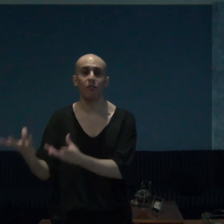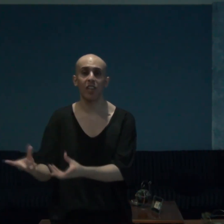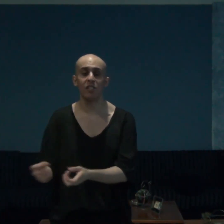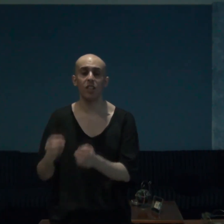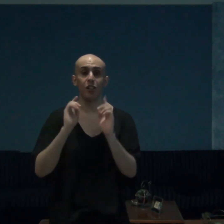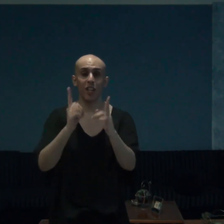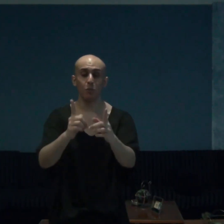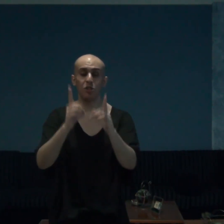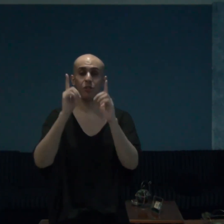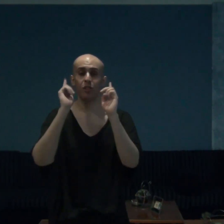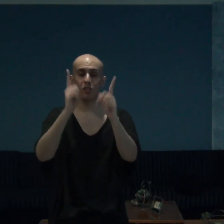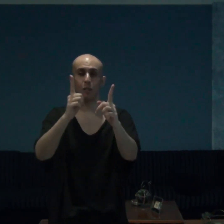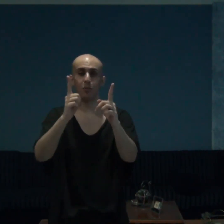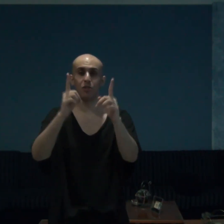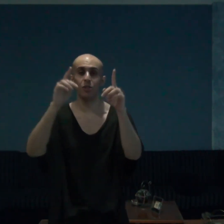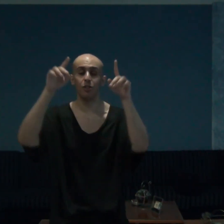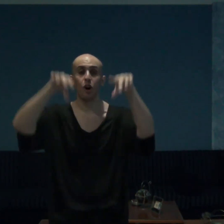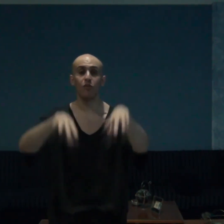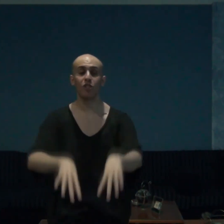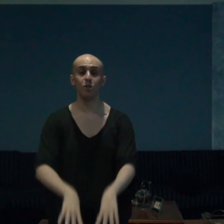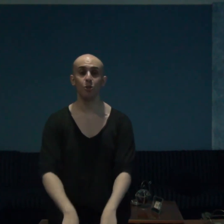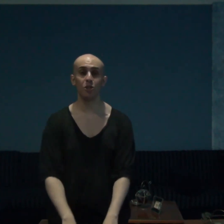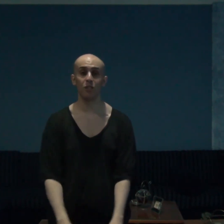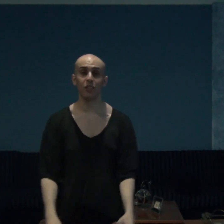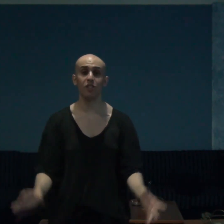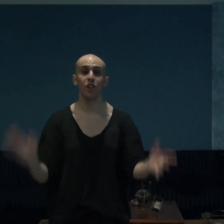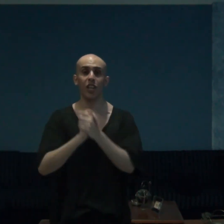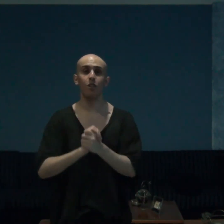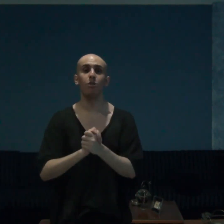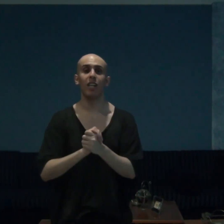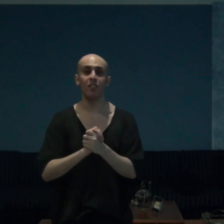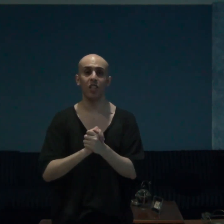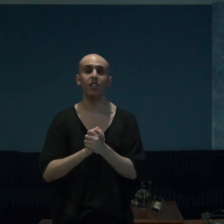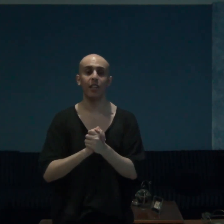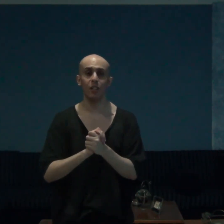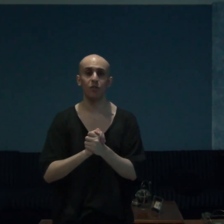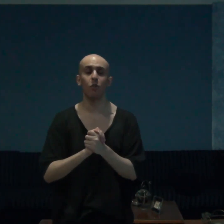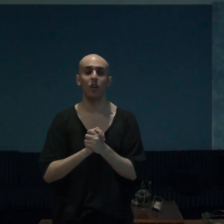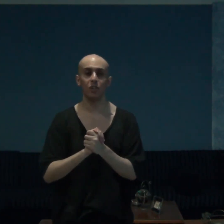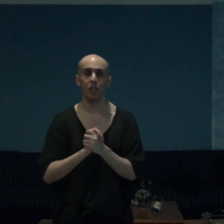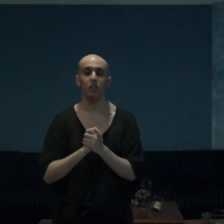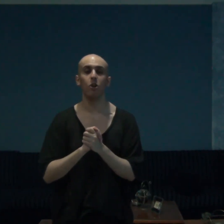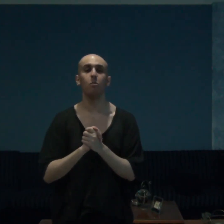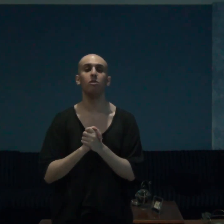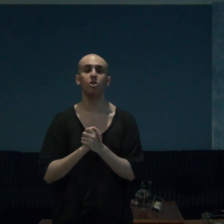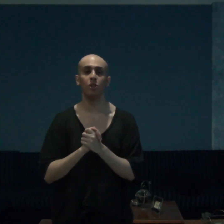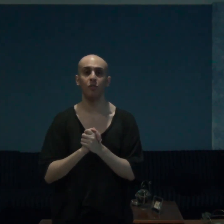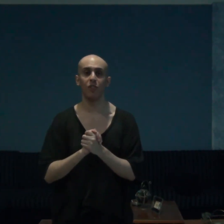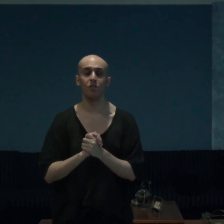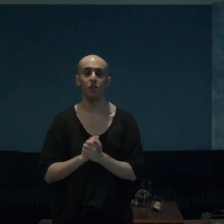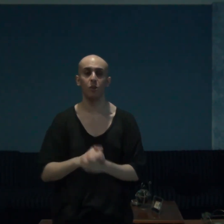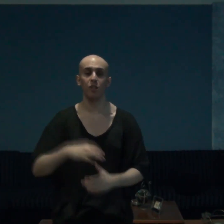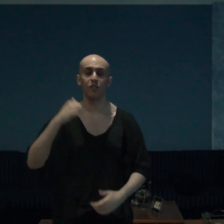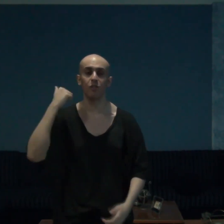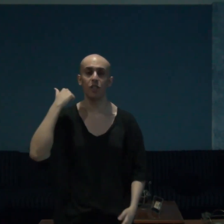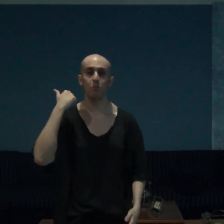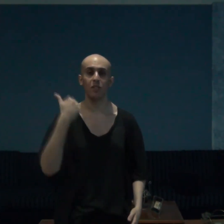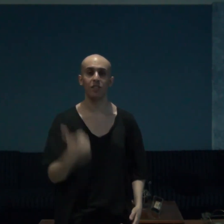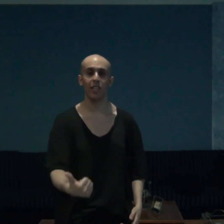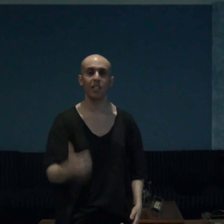fate and that was the first episode of this new series thank you guys and gals for watching hope you enjoyed the video if you did please like